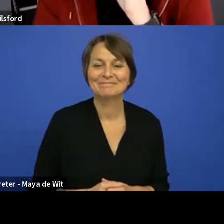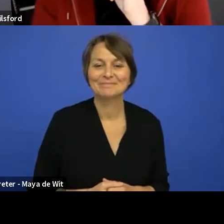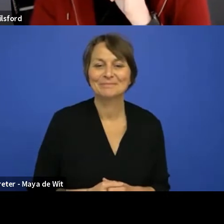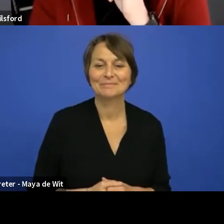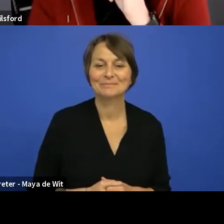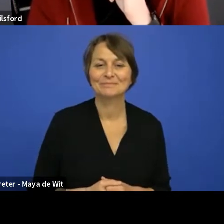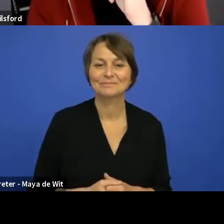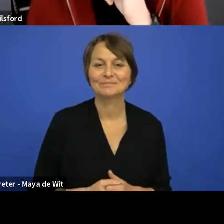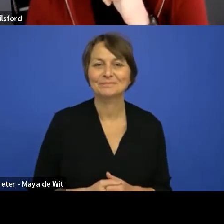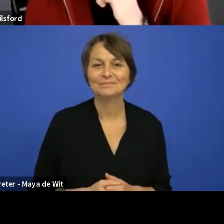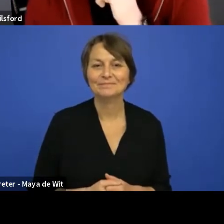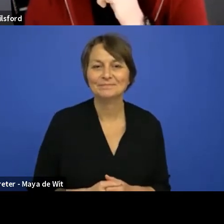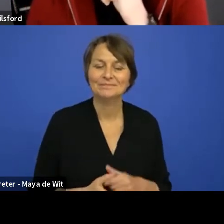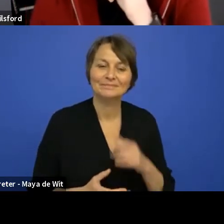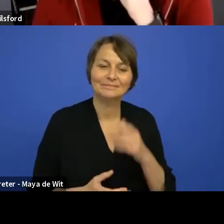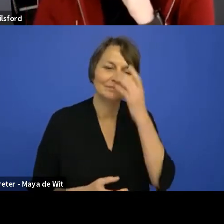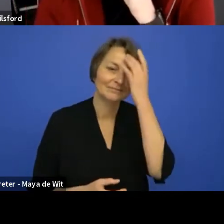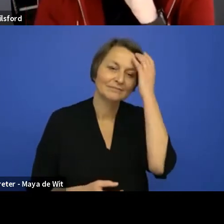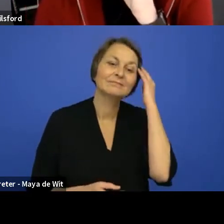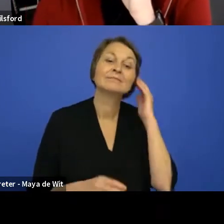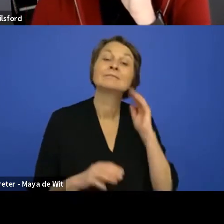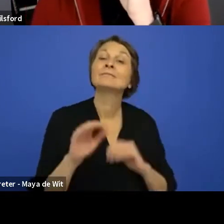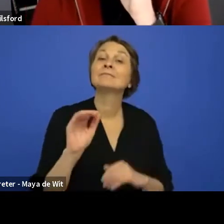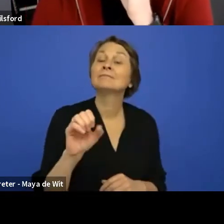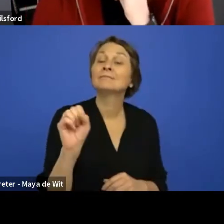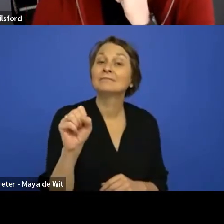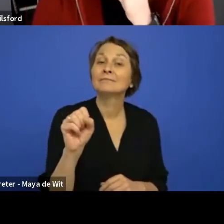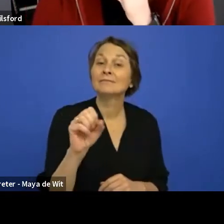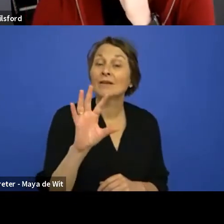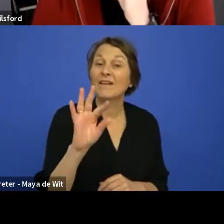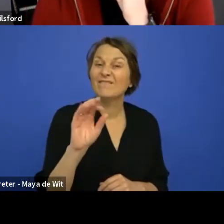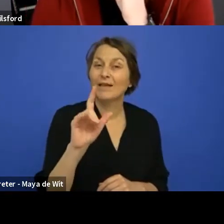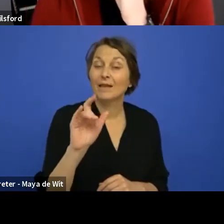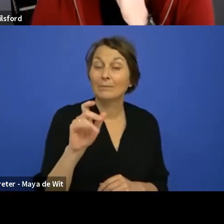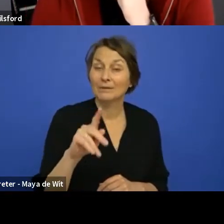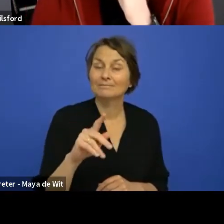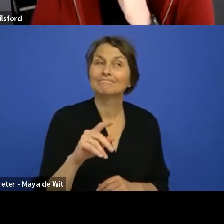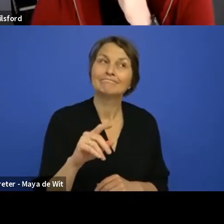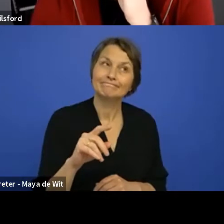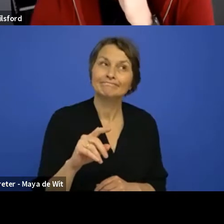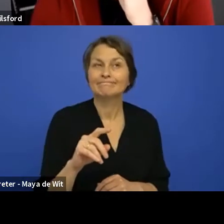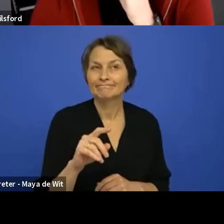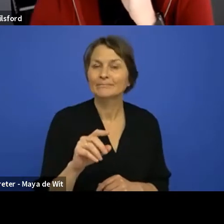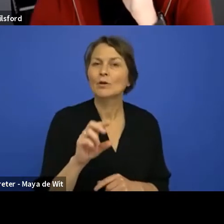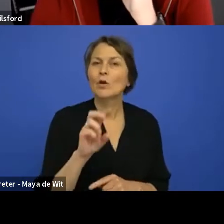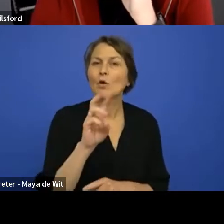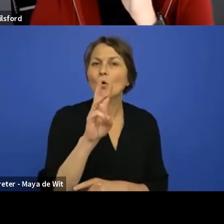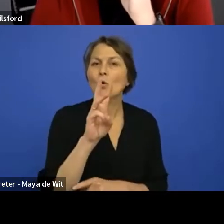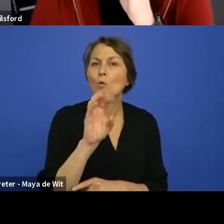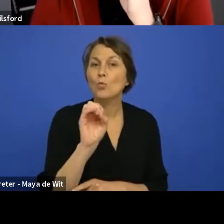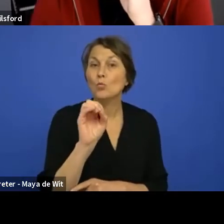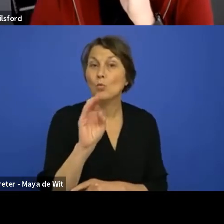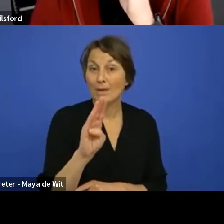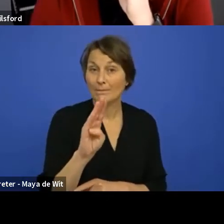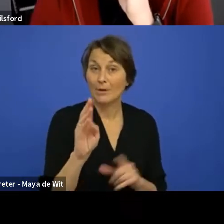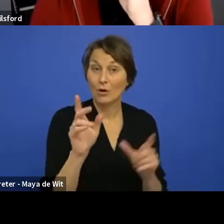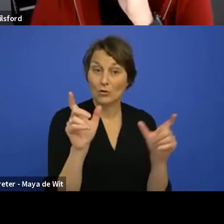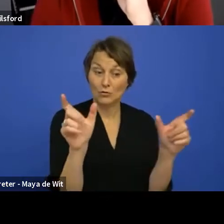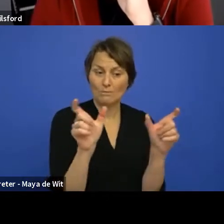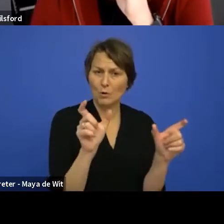Yeah. Um, I mean, I think web components is a, it's a really nice, uh, fit, uh, for a UI